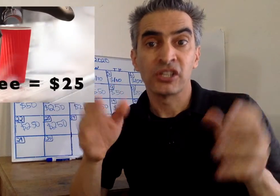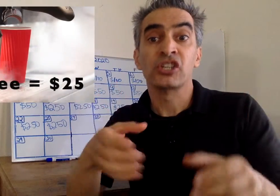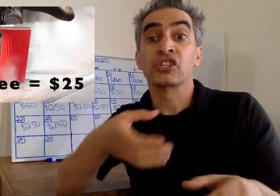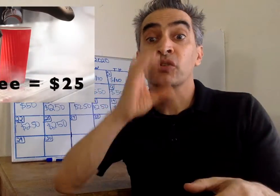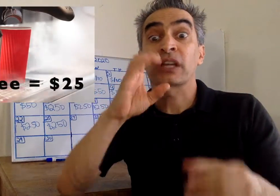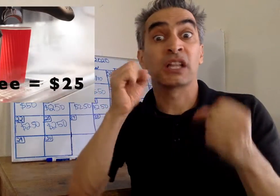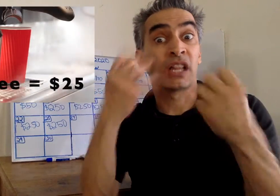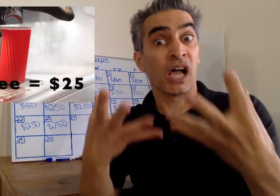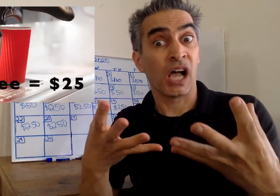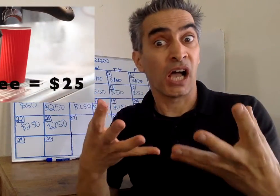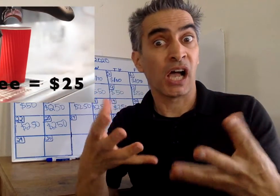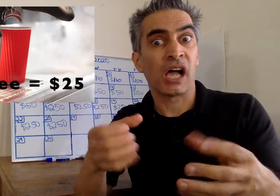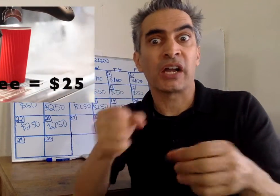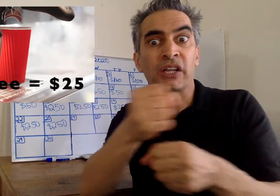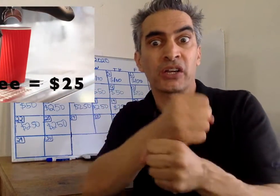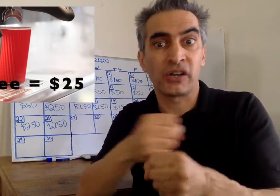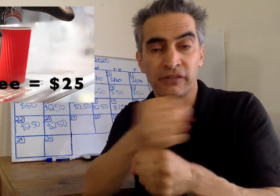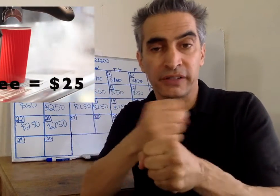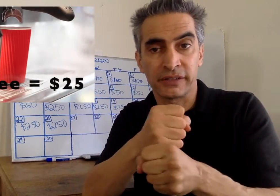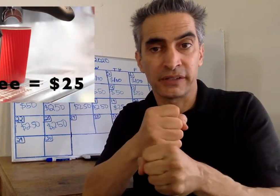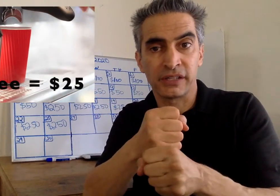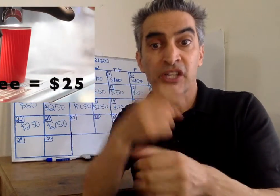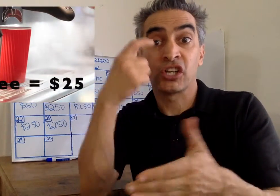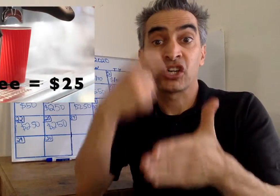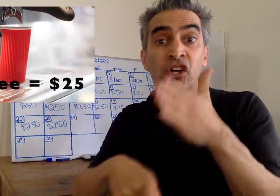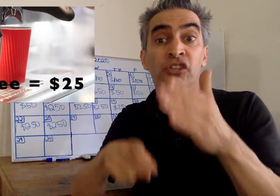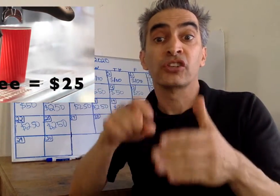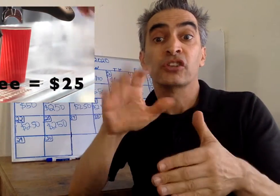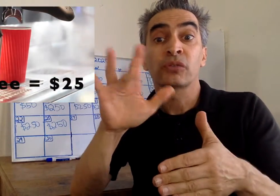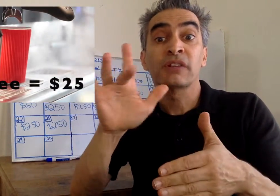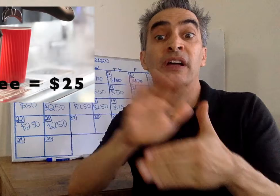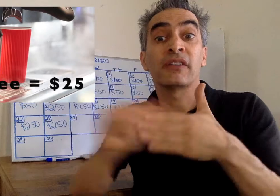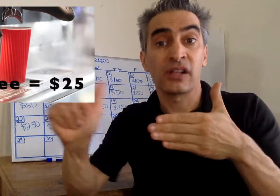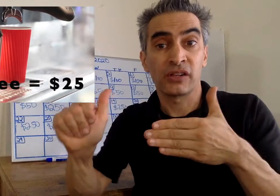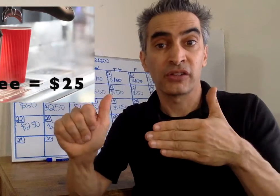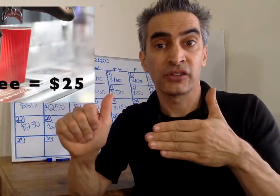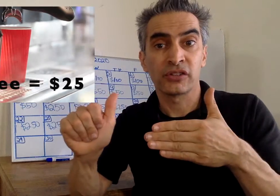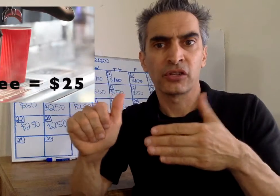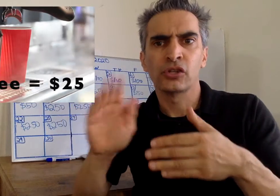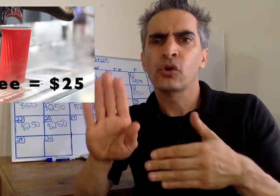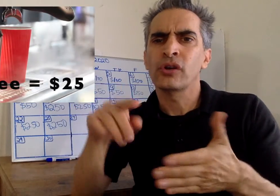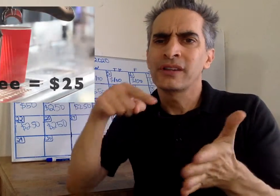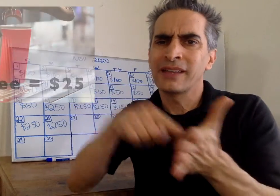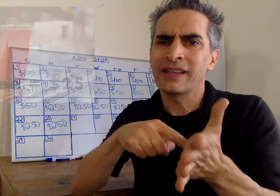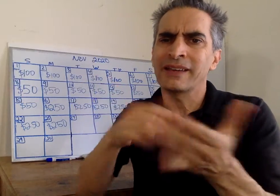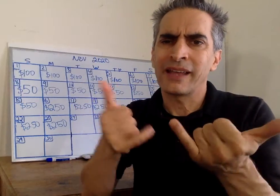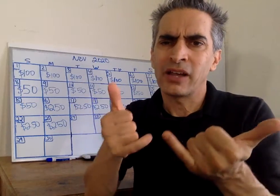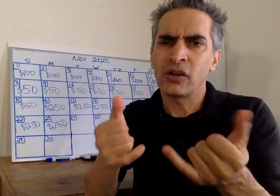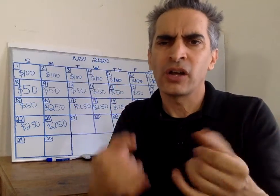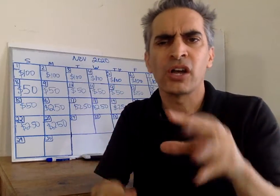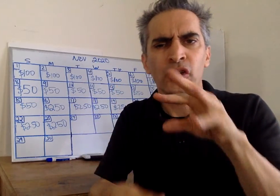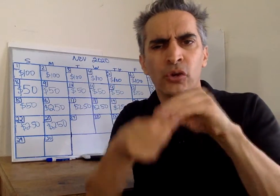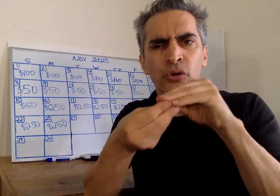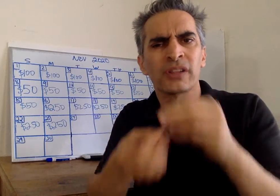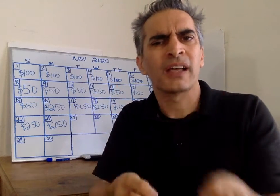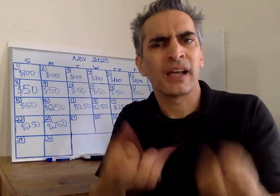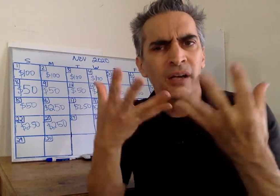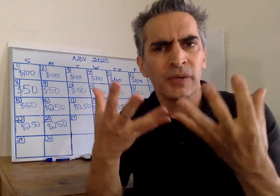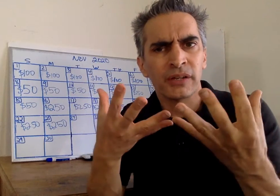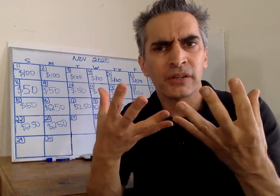chat, and you drink a lot of coffee, which costs $25, which Now, your